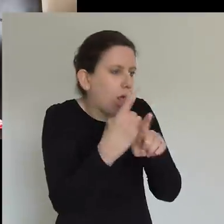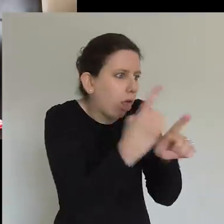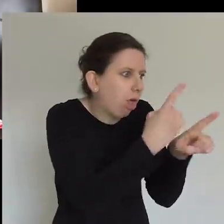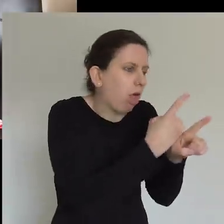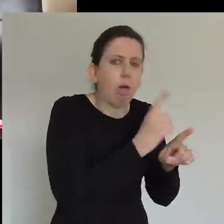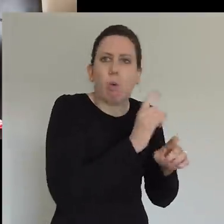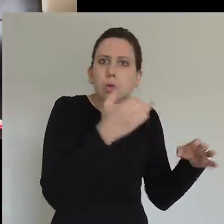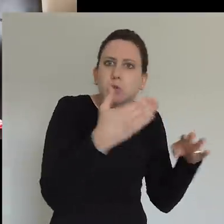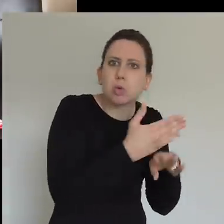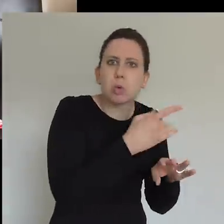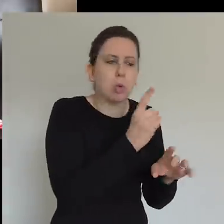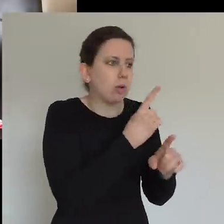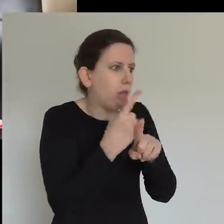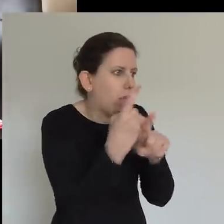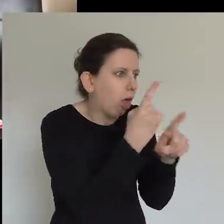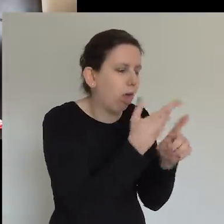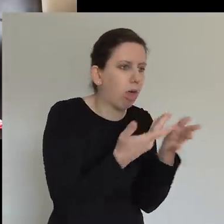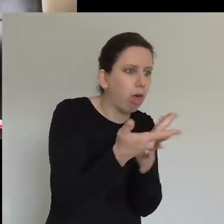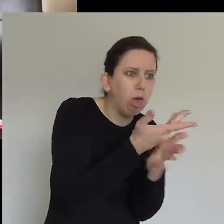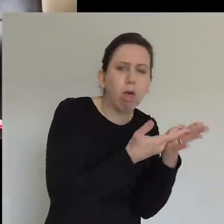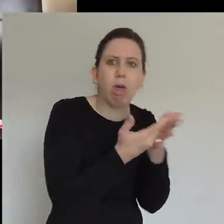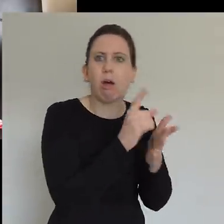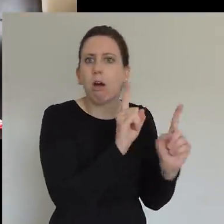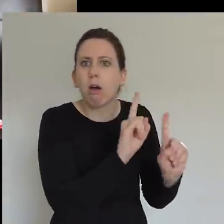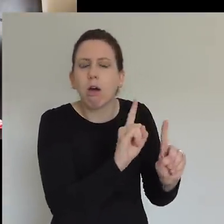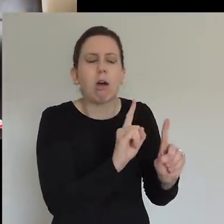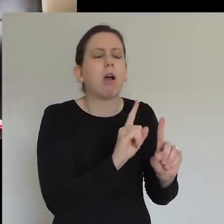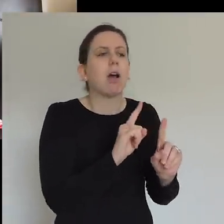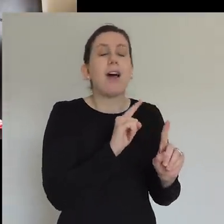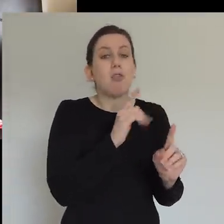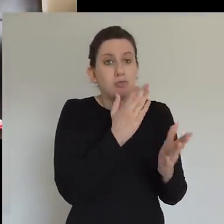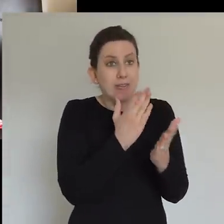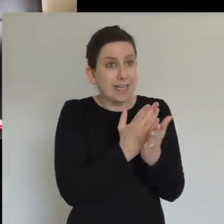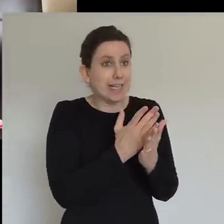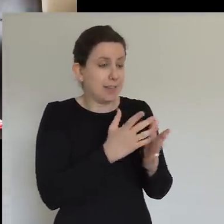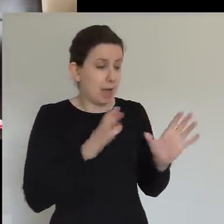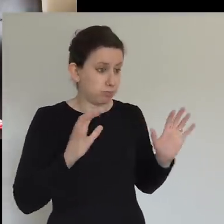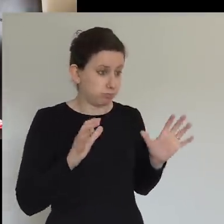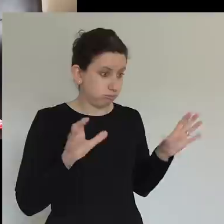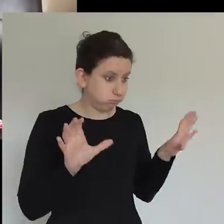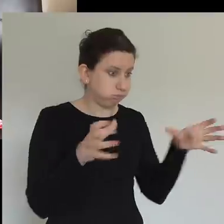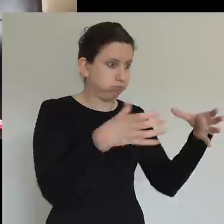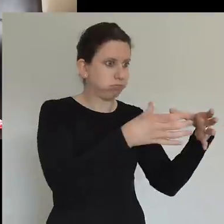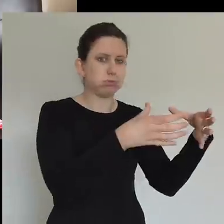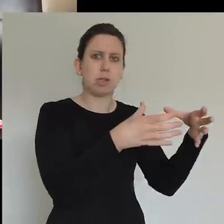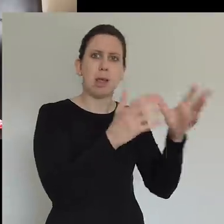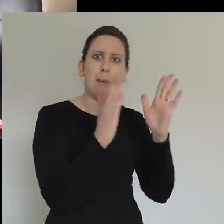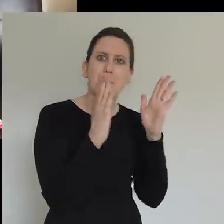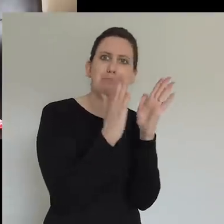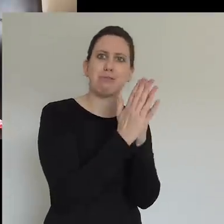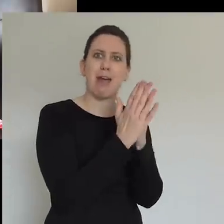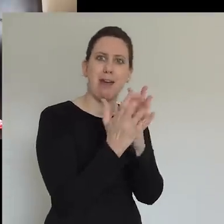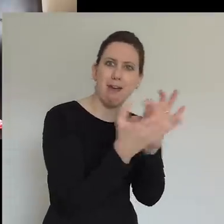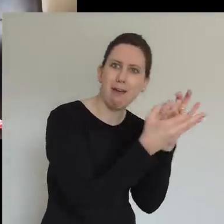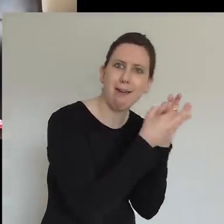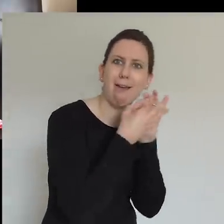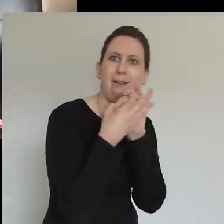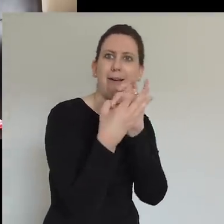happen in the sense that they gather together in prayer. They press in together in prayer. You know, the spring harvest theme last year was prayer,